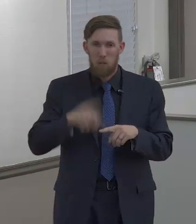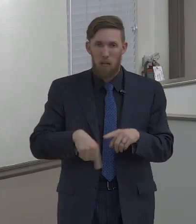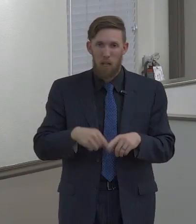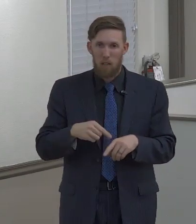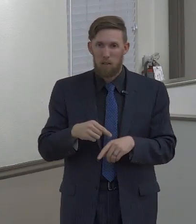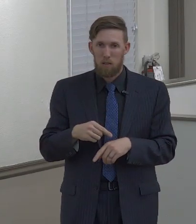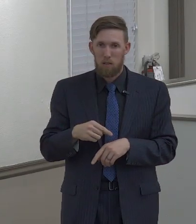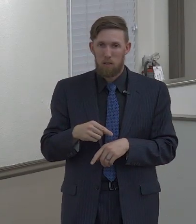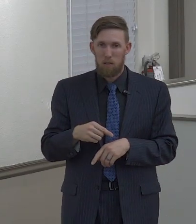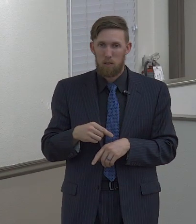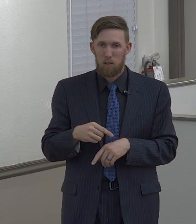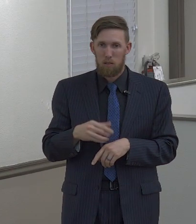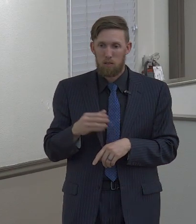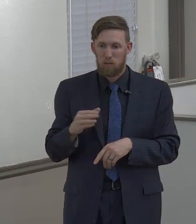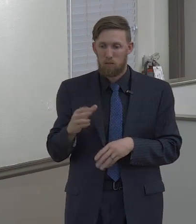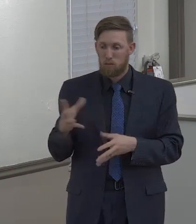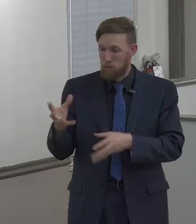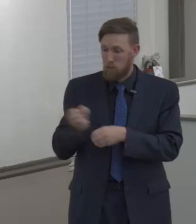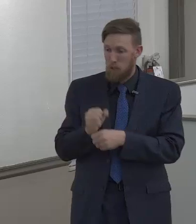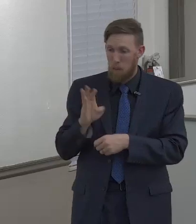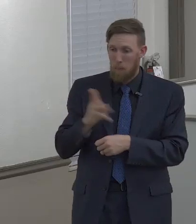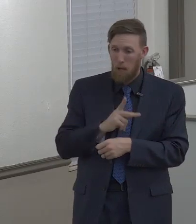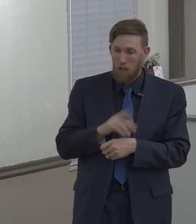Words that can't be taken back.